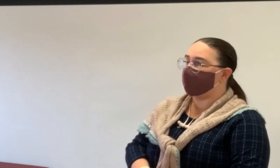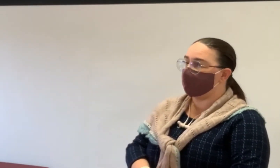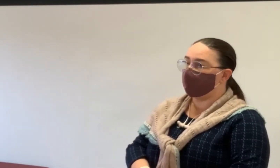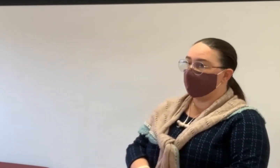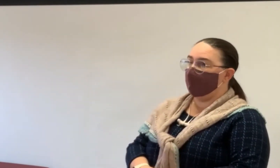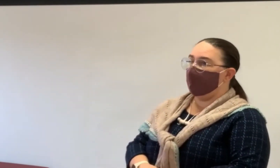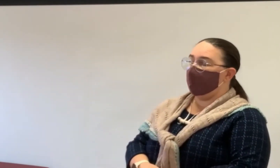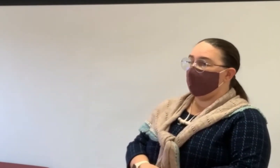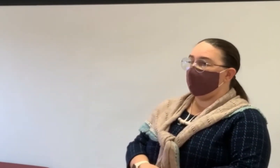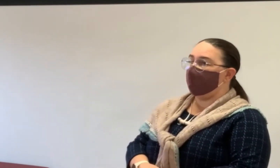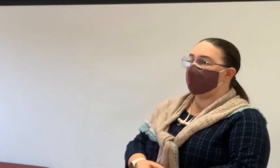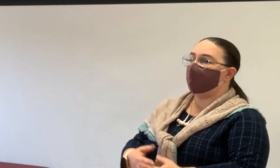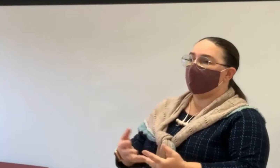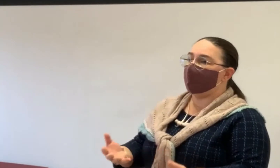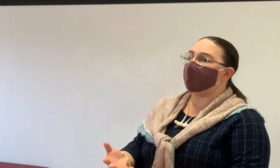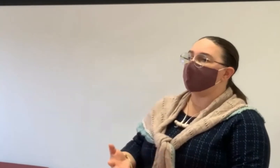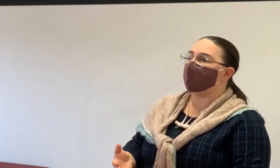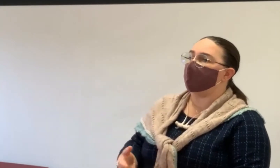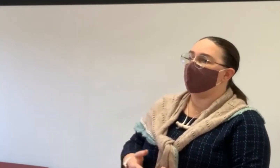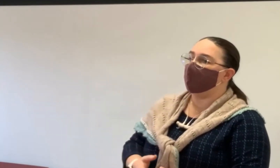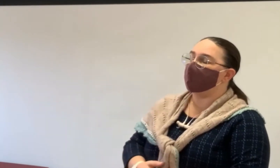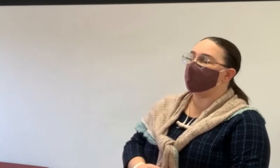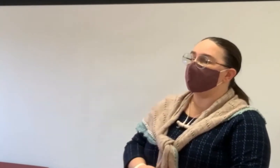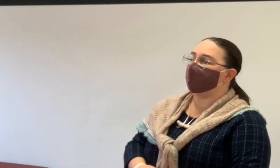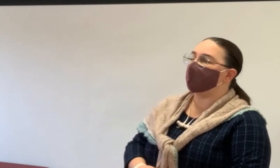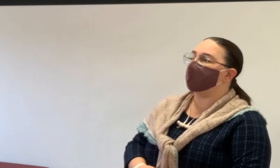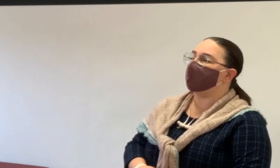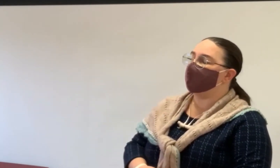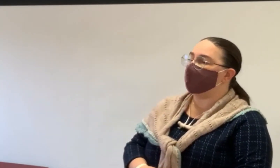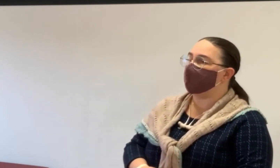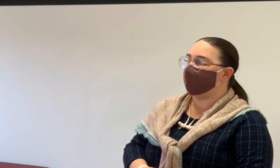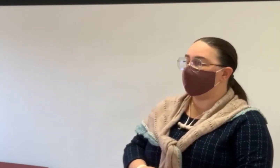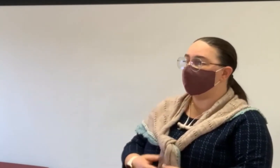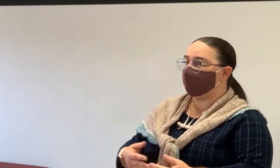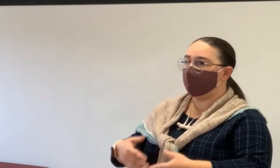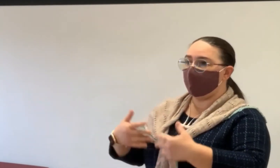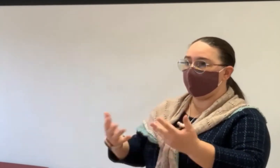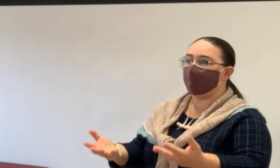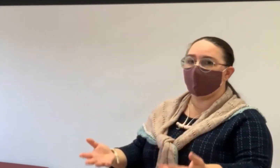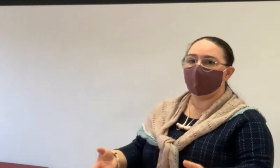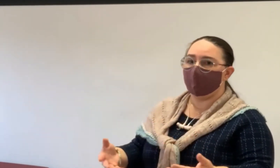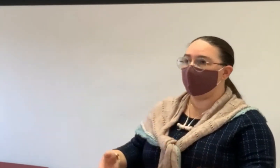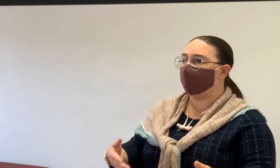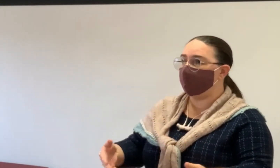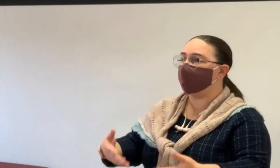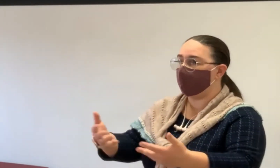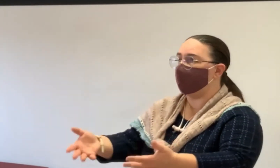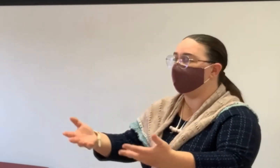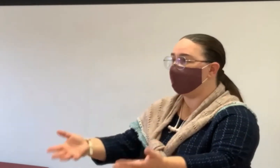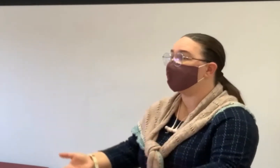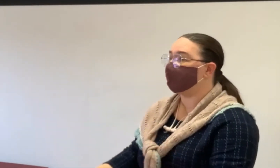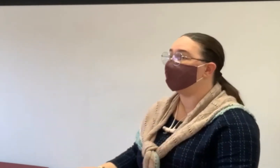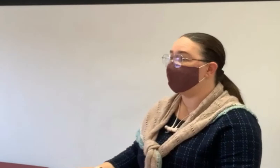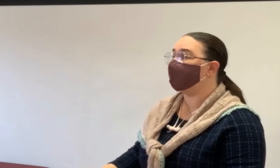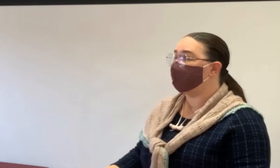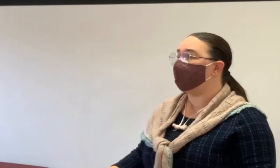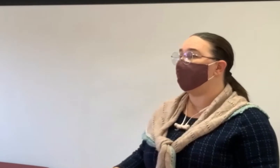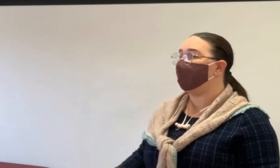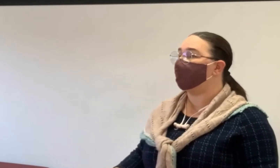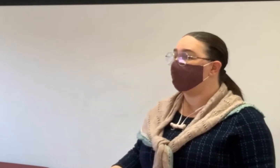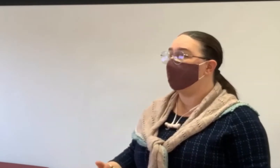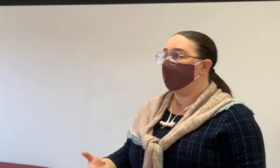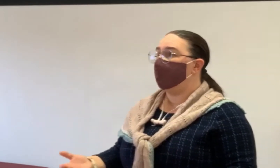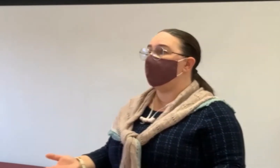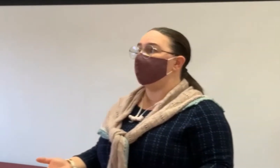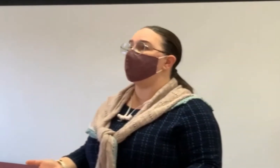analysis. There's no obligation at all for us to do this service, but we have to make an appointment with you to come physically visit the